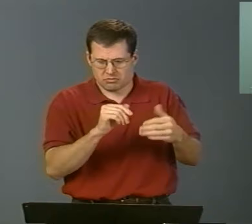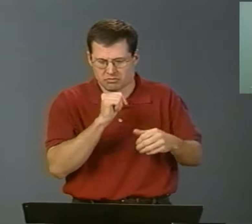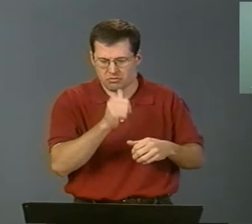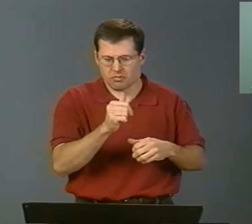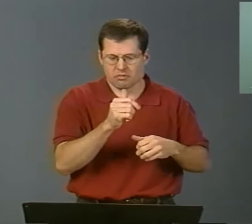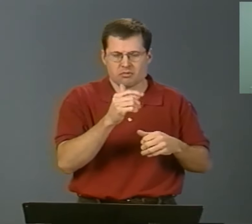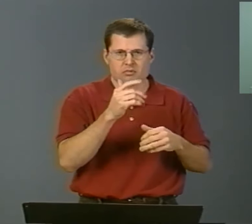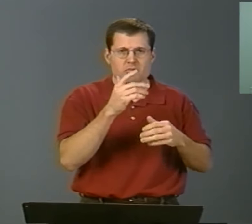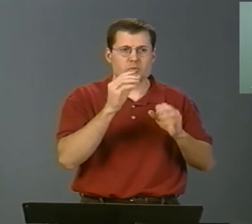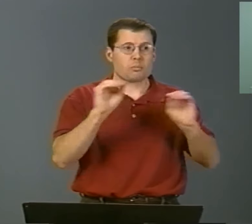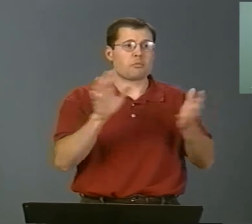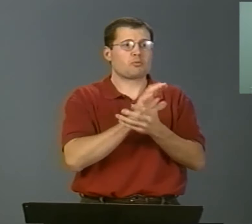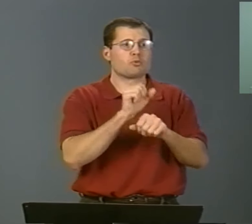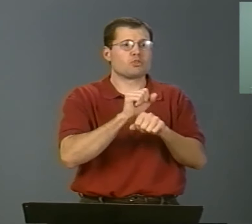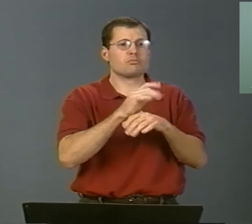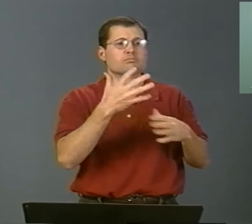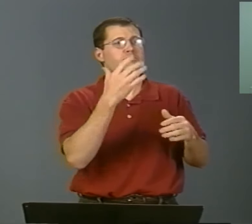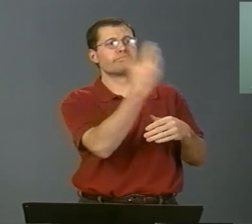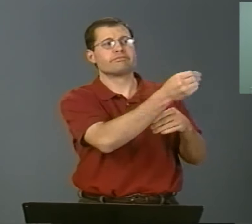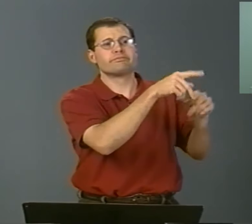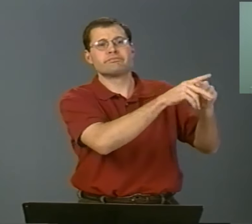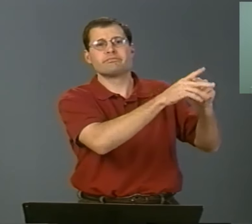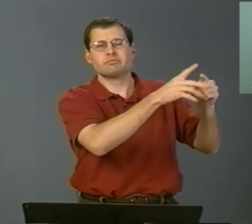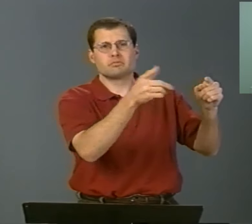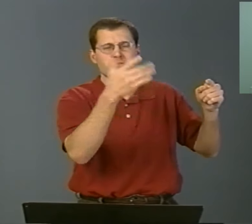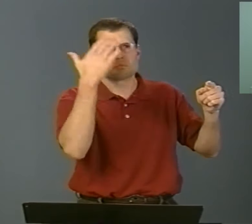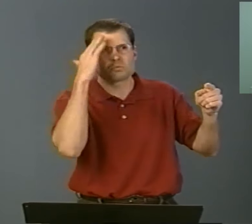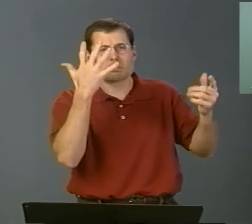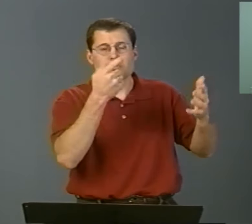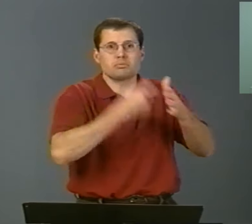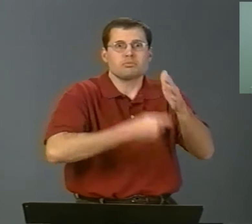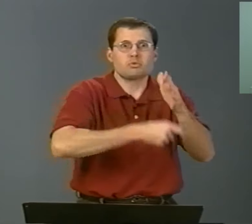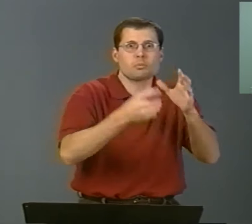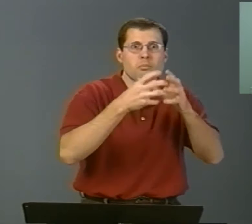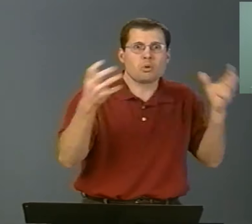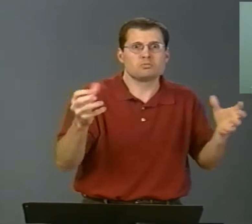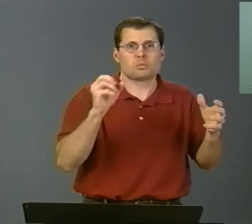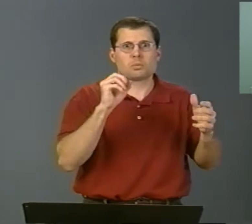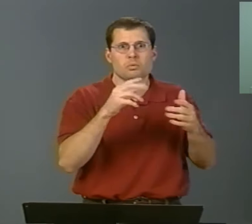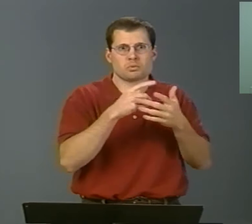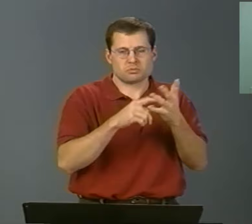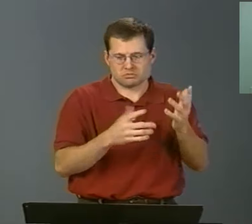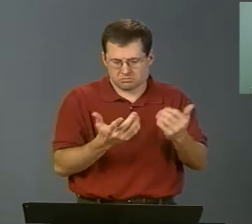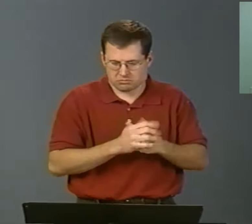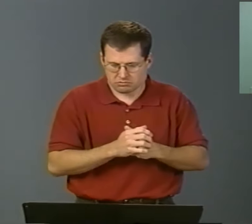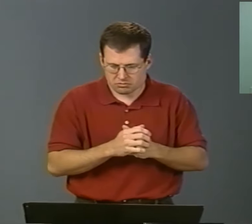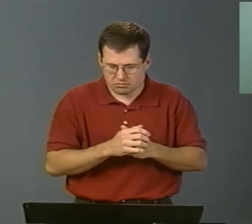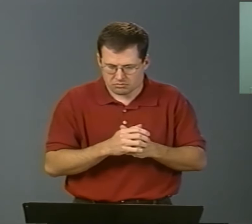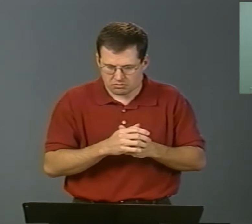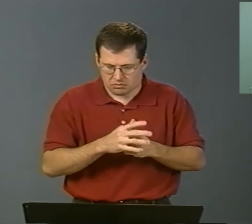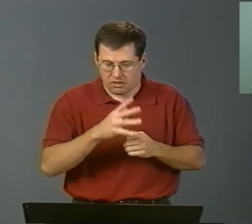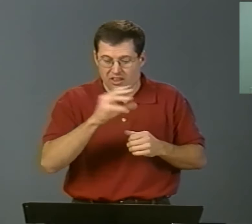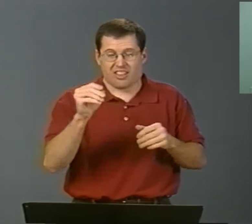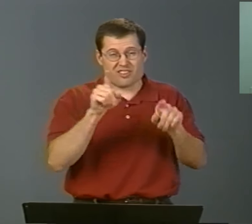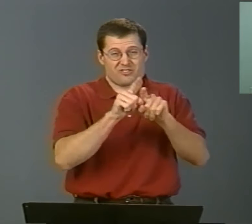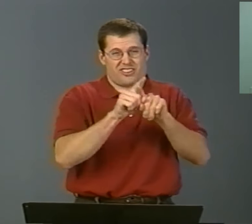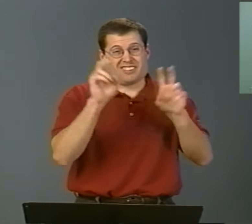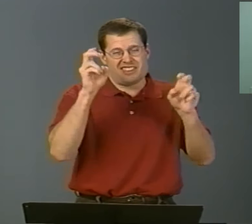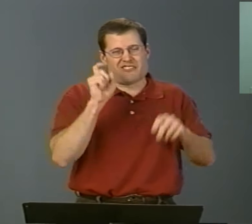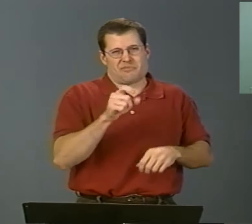because you don't want it to cost